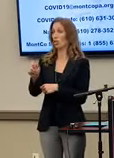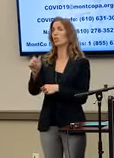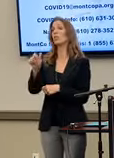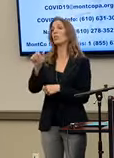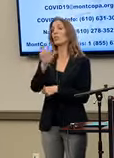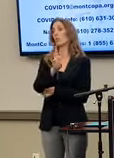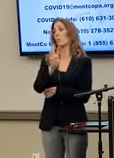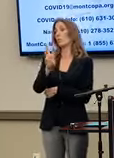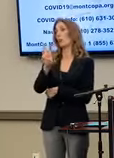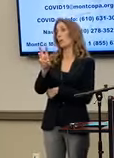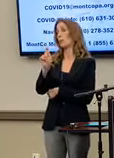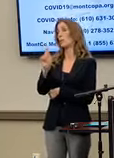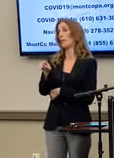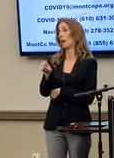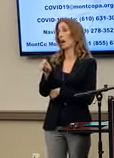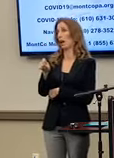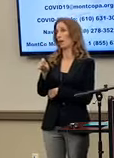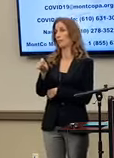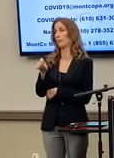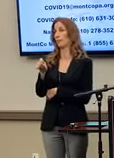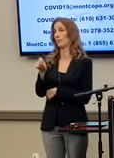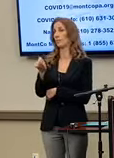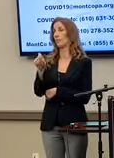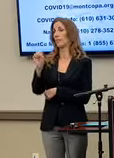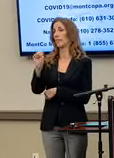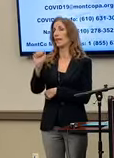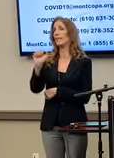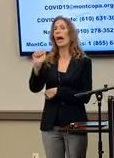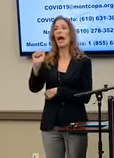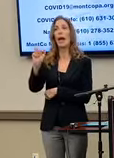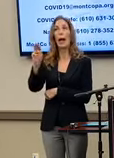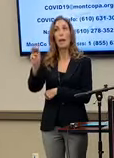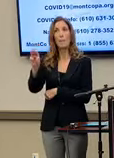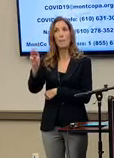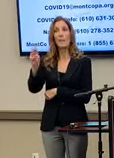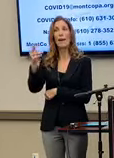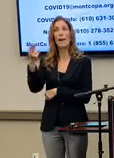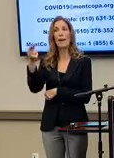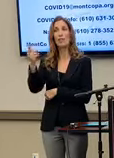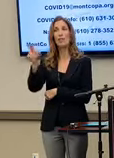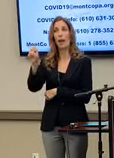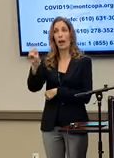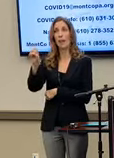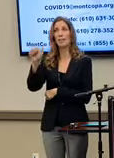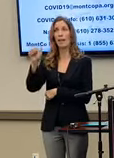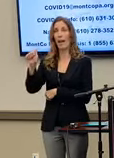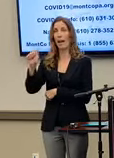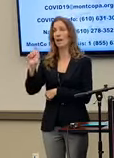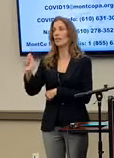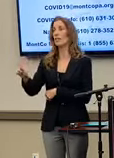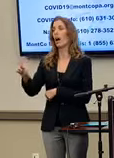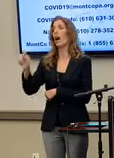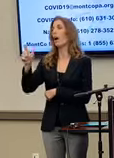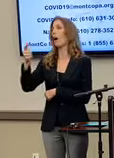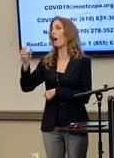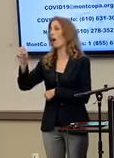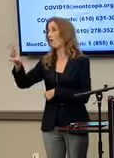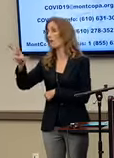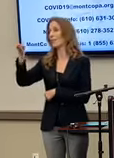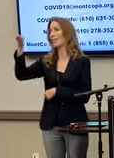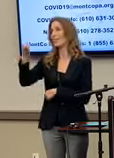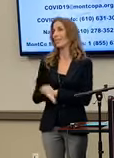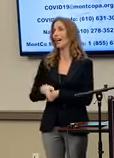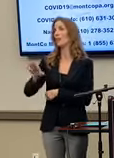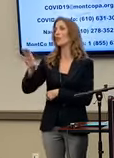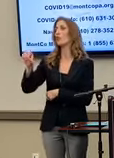www.samhsa.gov slash